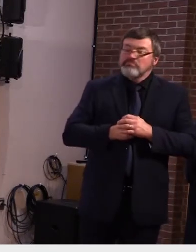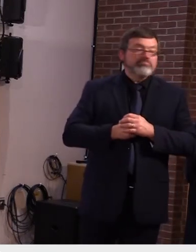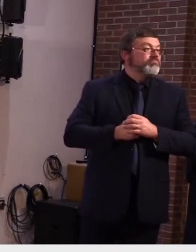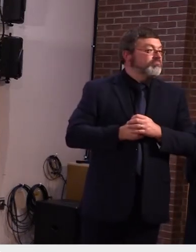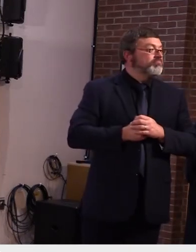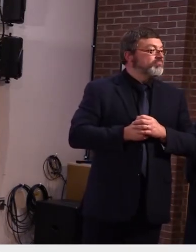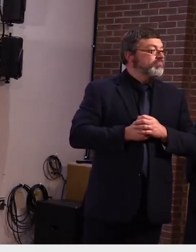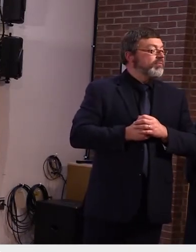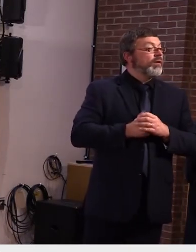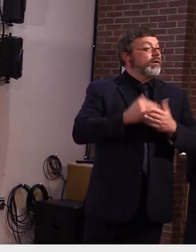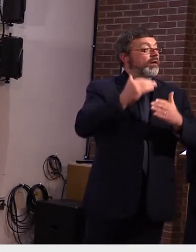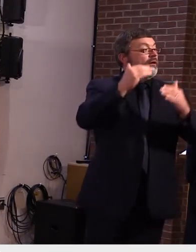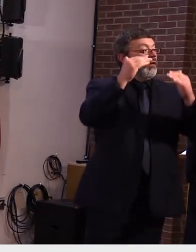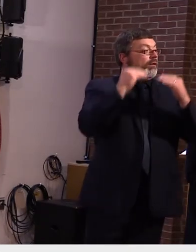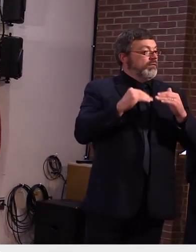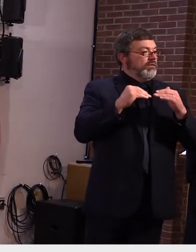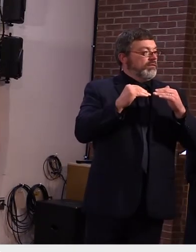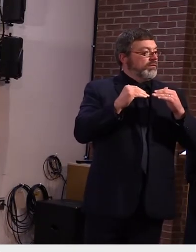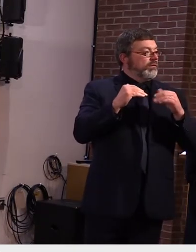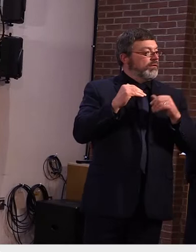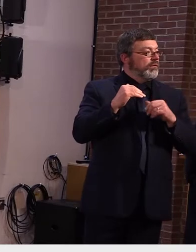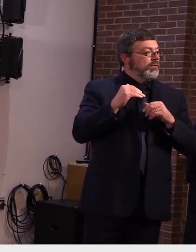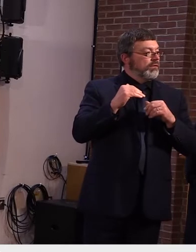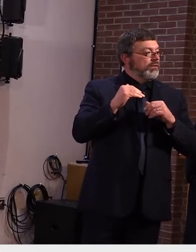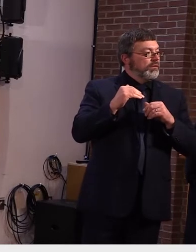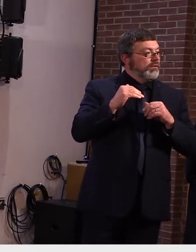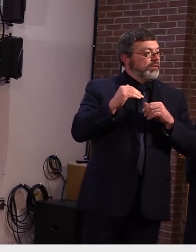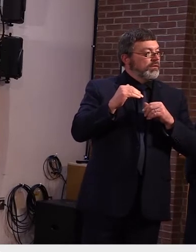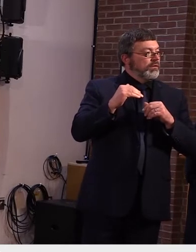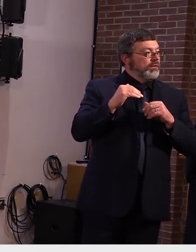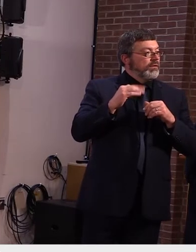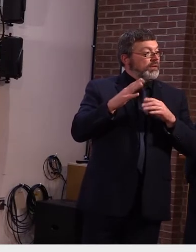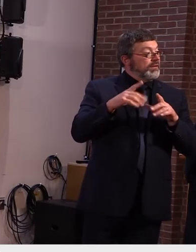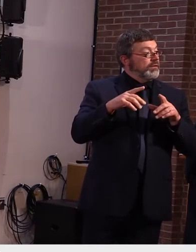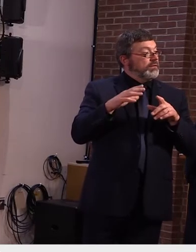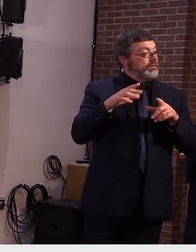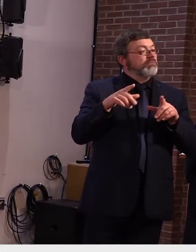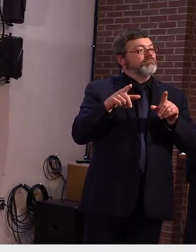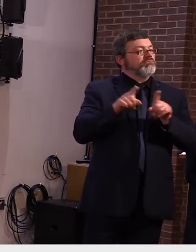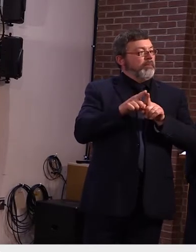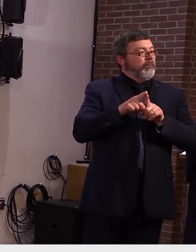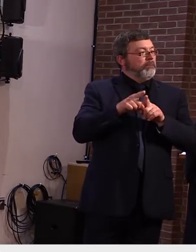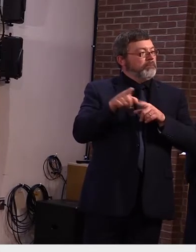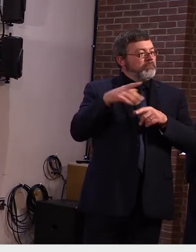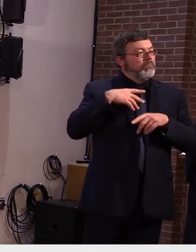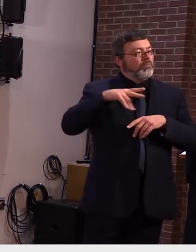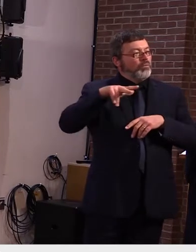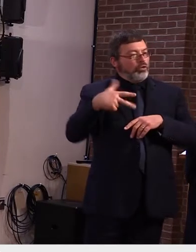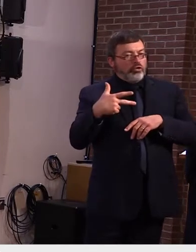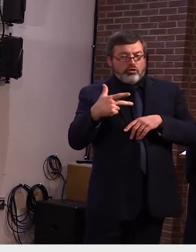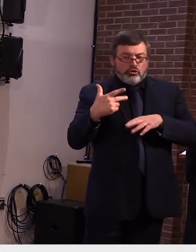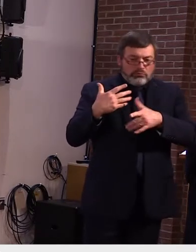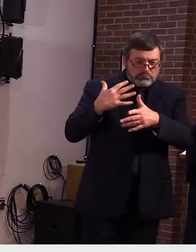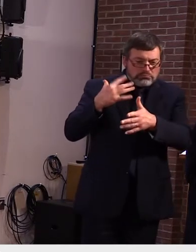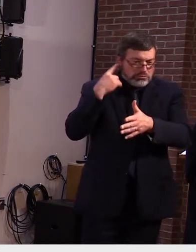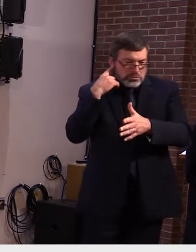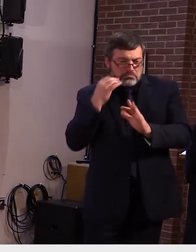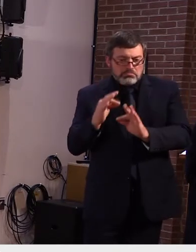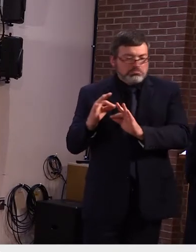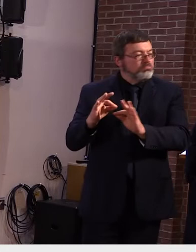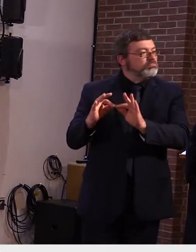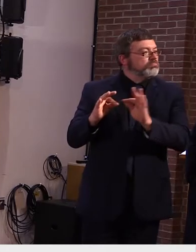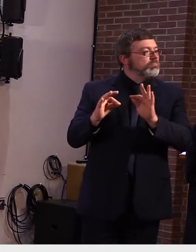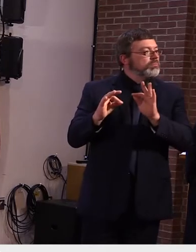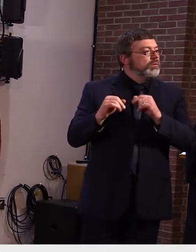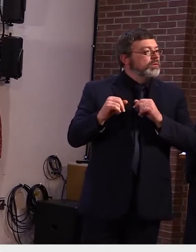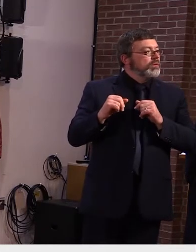uh hello um am i am i coming here yep yeah go ahead great okay thank you uh i have